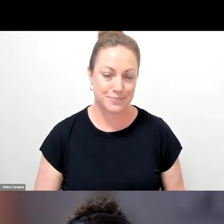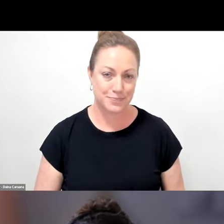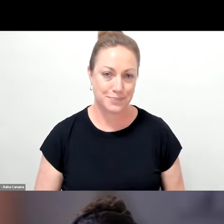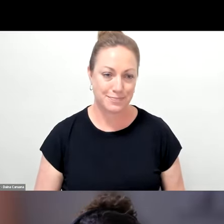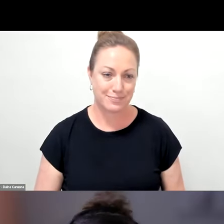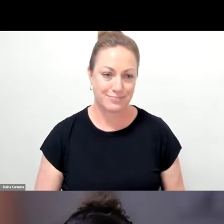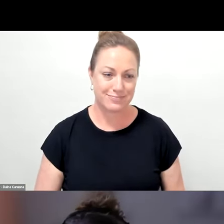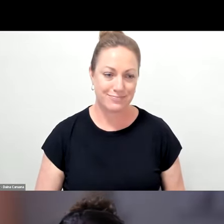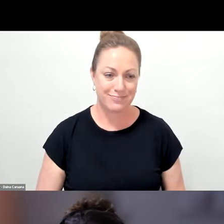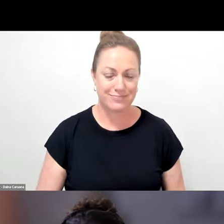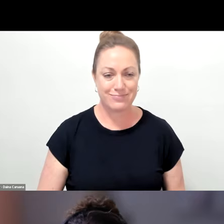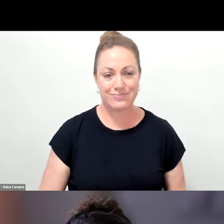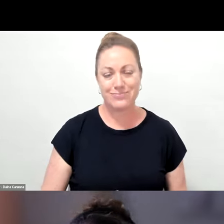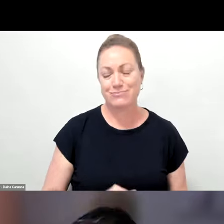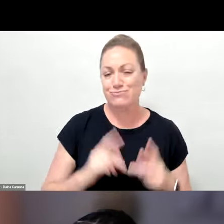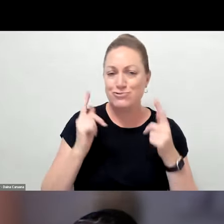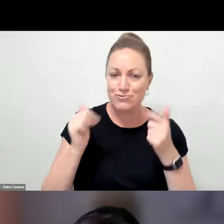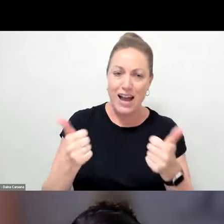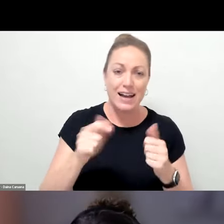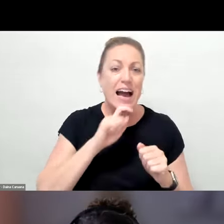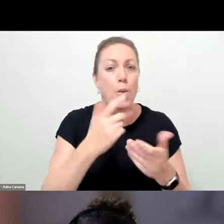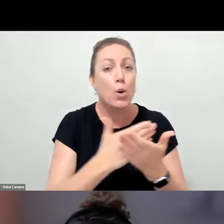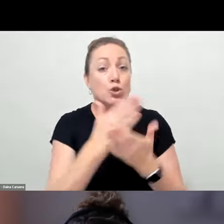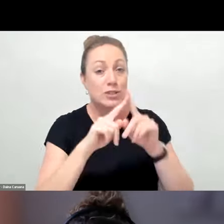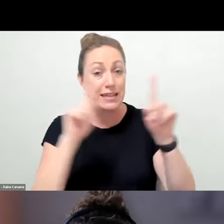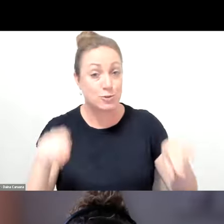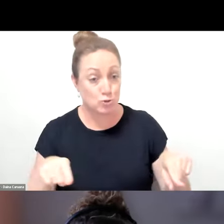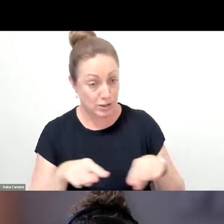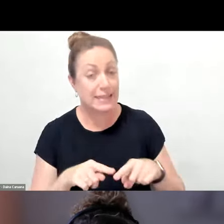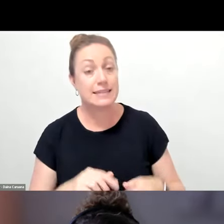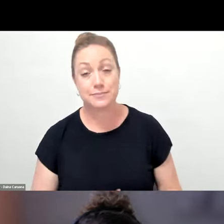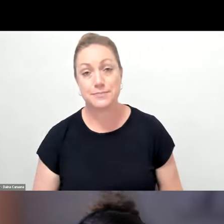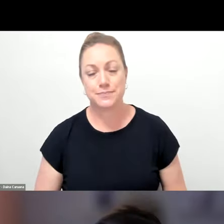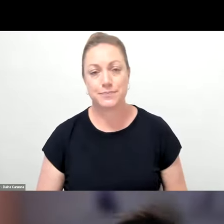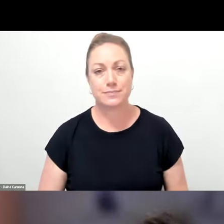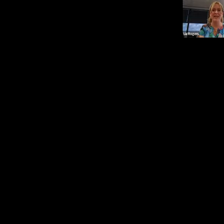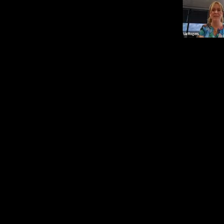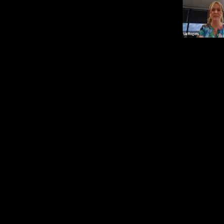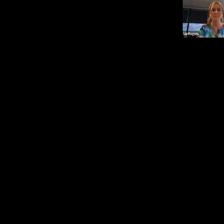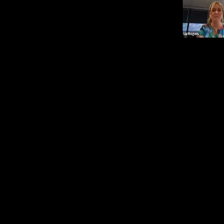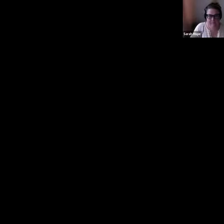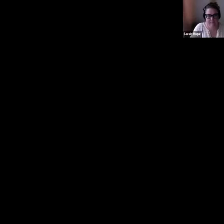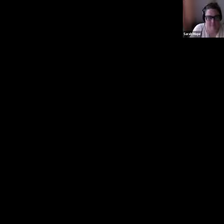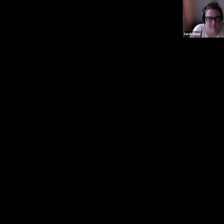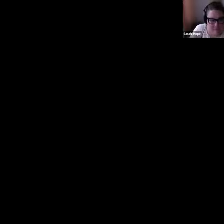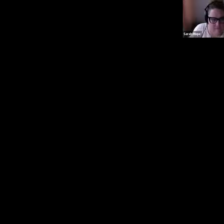So cool. Yeah. Yeah. I'm going to share a screen so you can get even closer onto that one too. I'll share that.